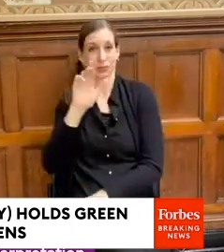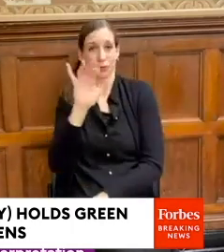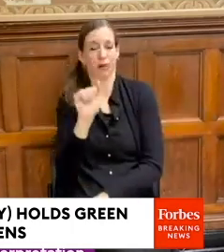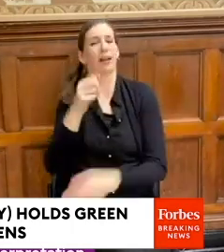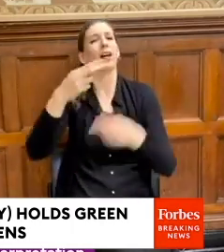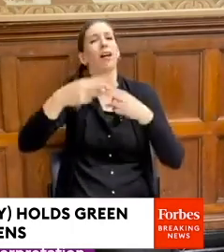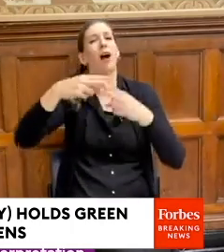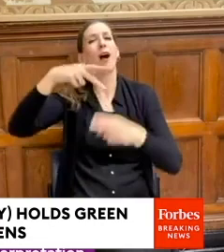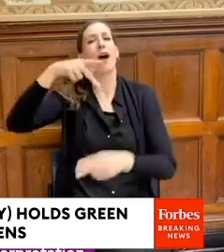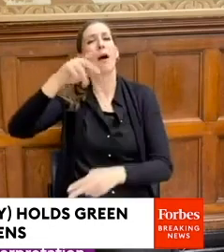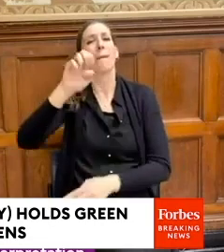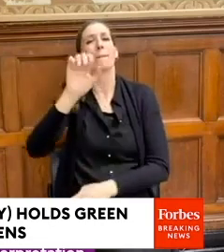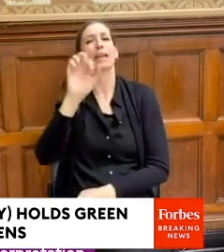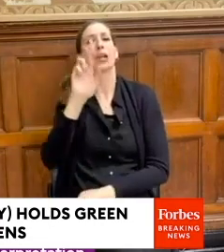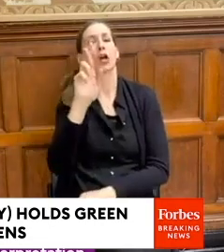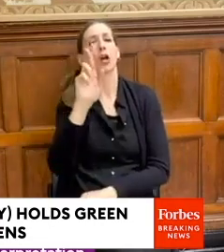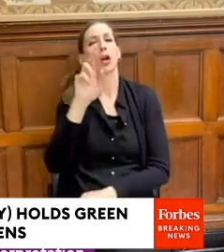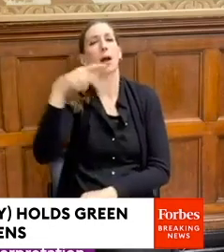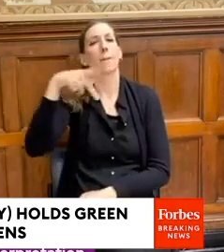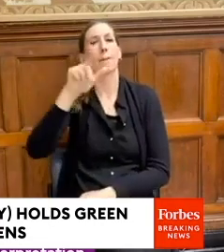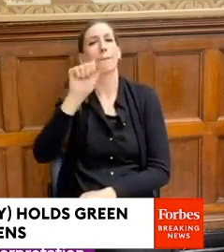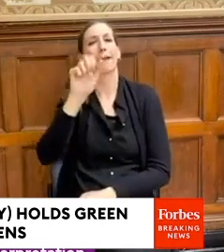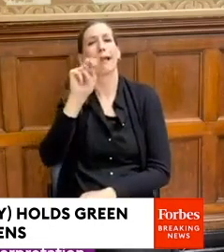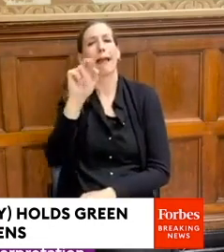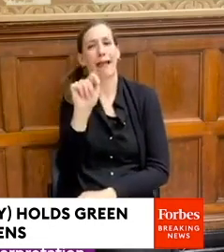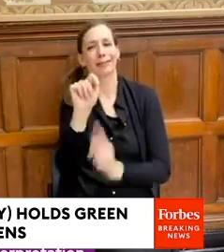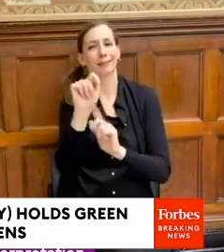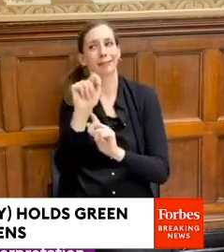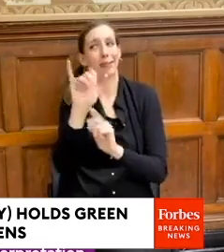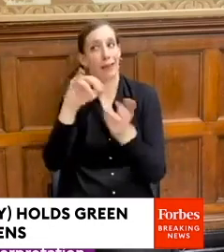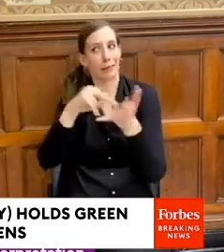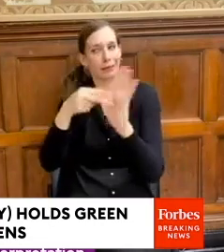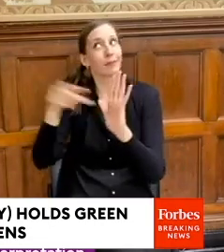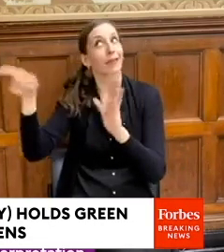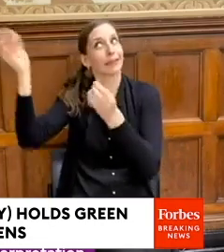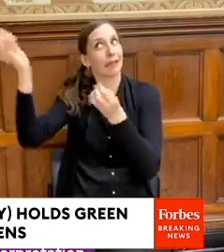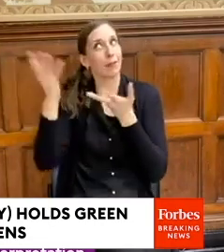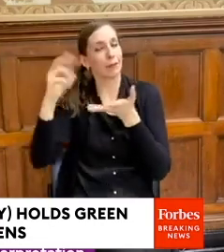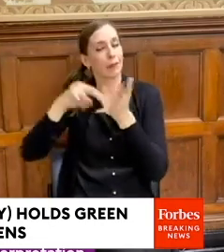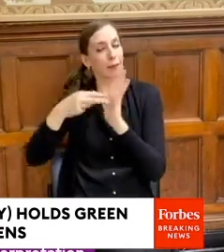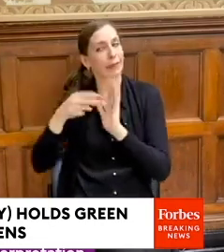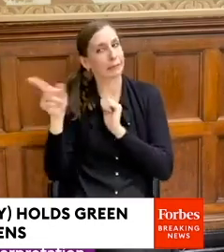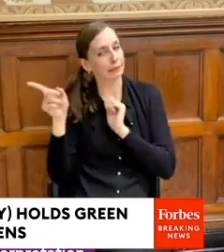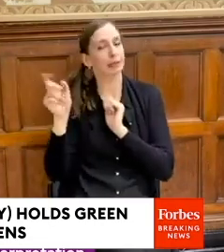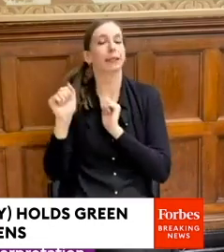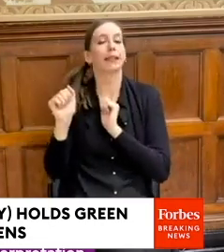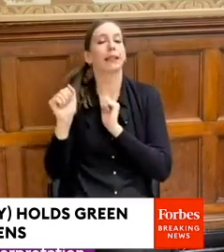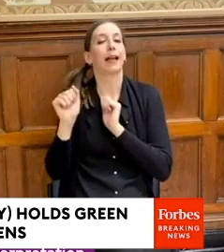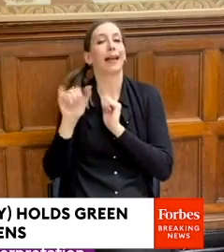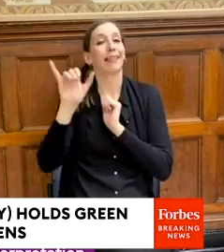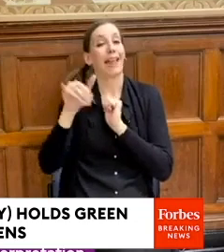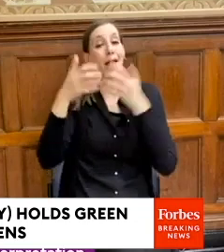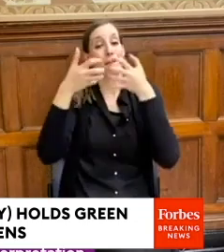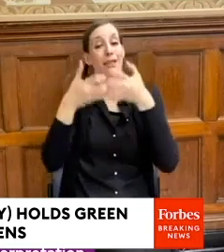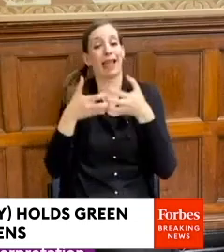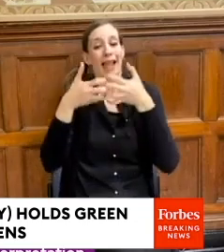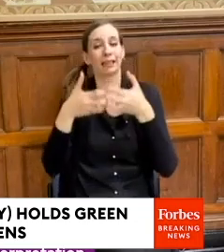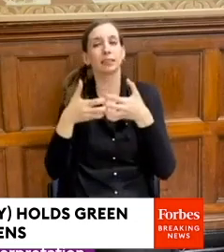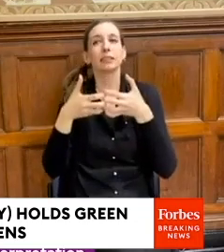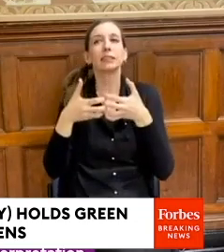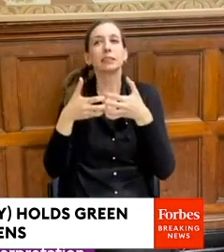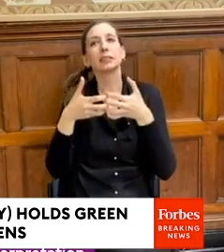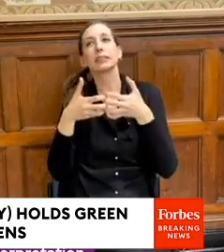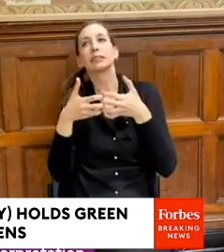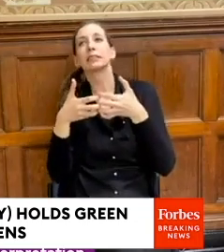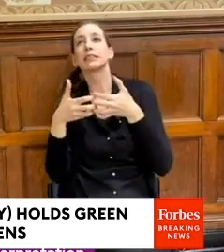that what they claim them to be is that they exist and they're not supposed to really